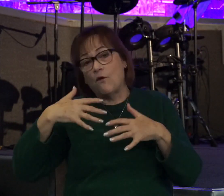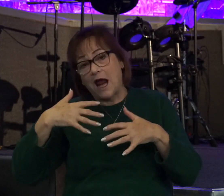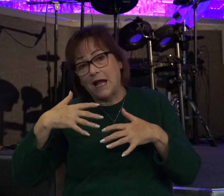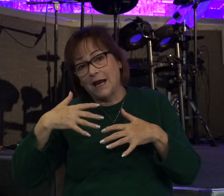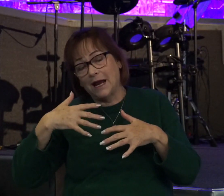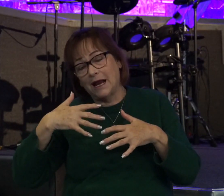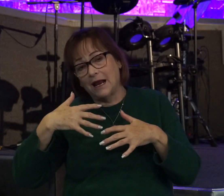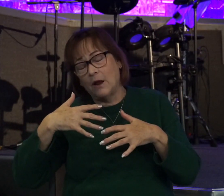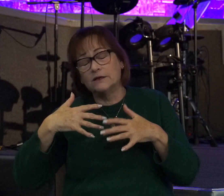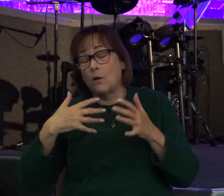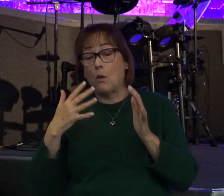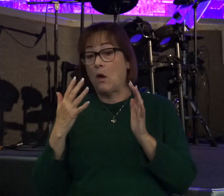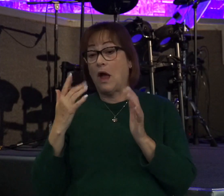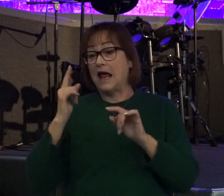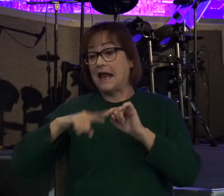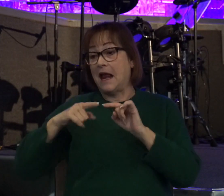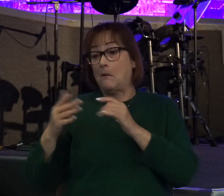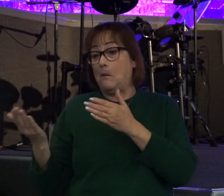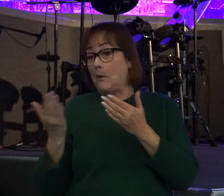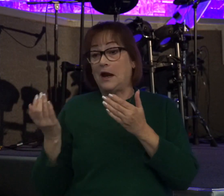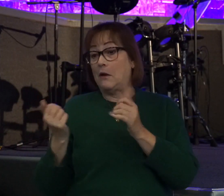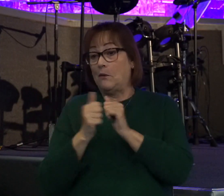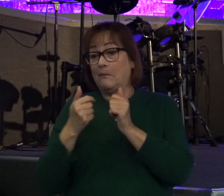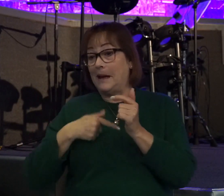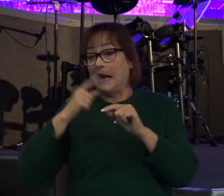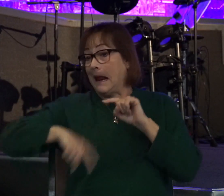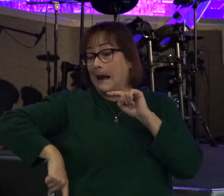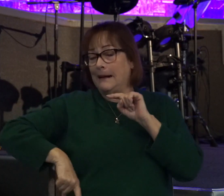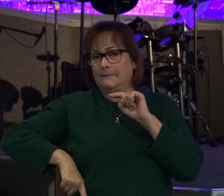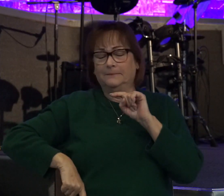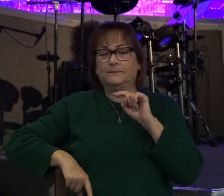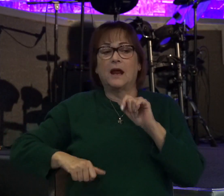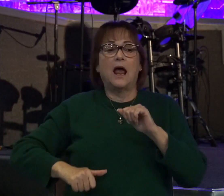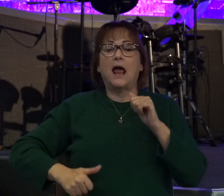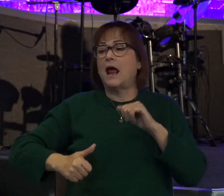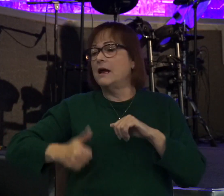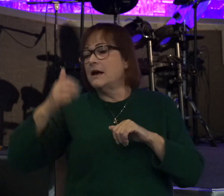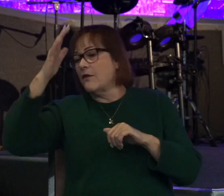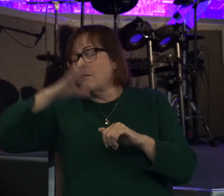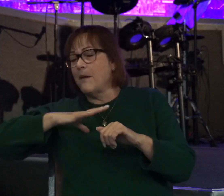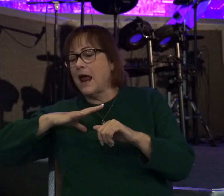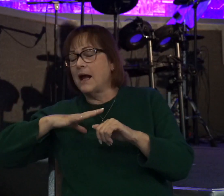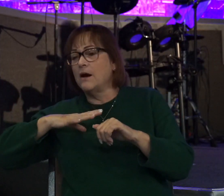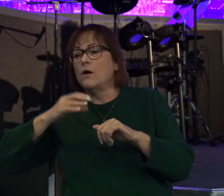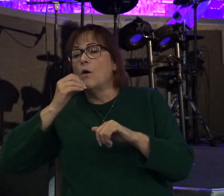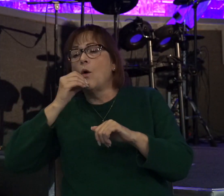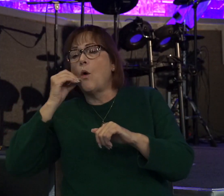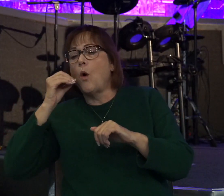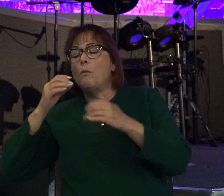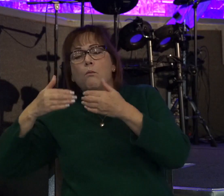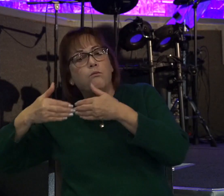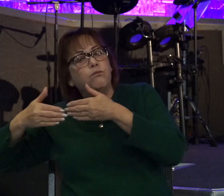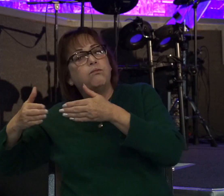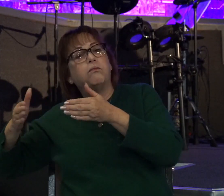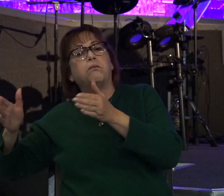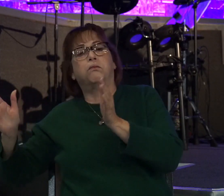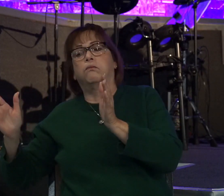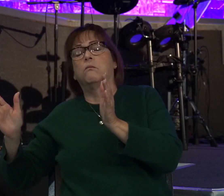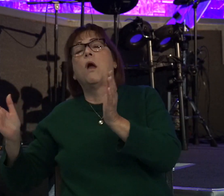said, Whoa, I can't bring the ark of God with me. Another man opened his home and brought the ark of God in.